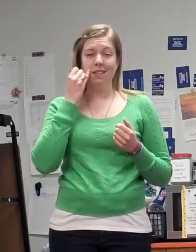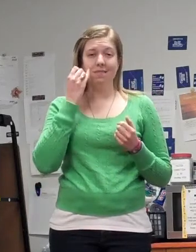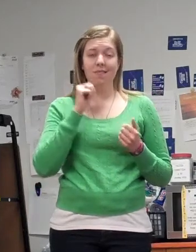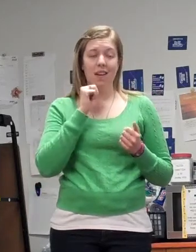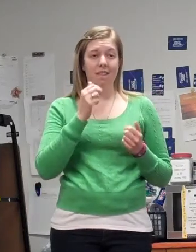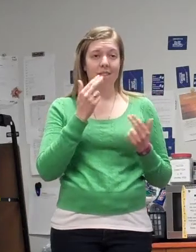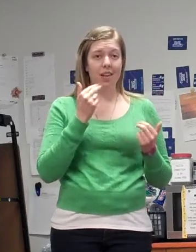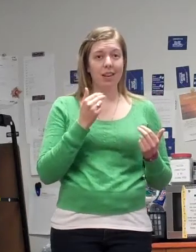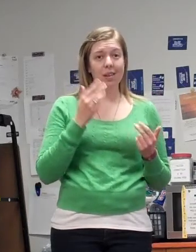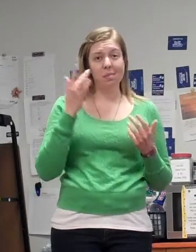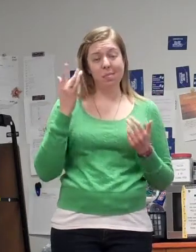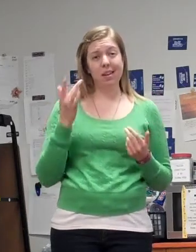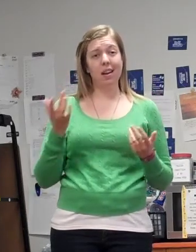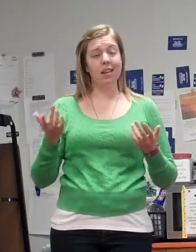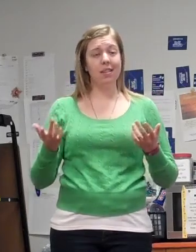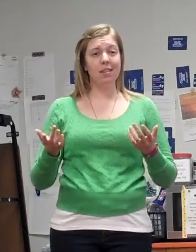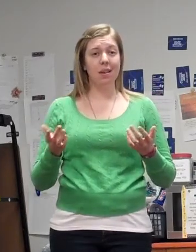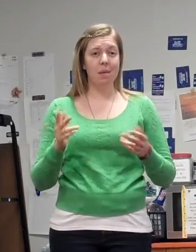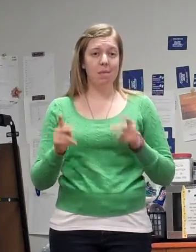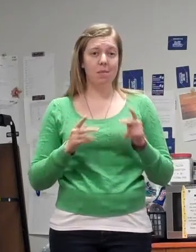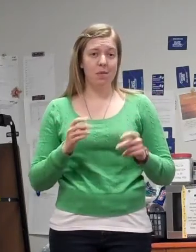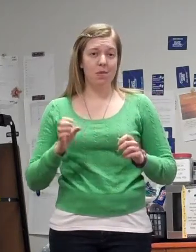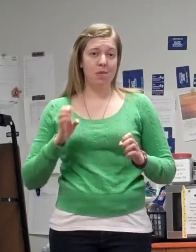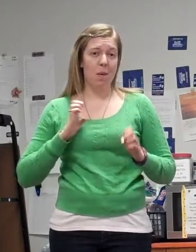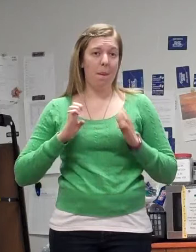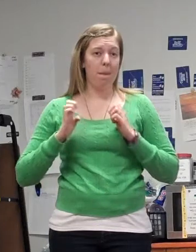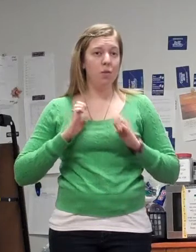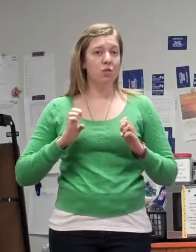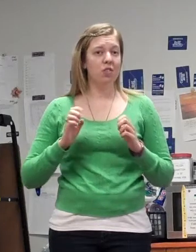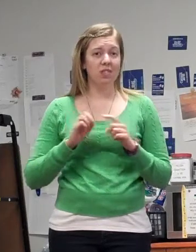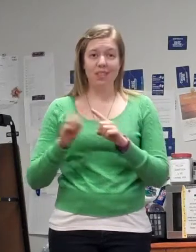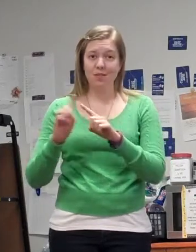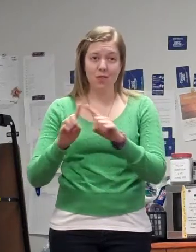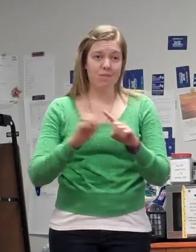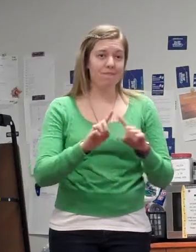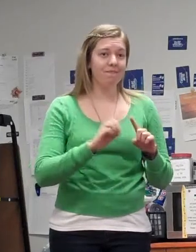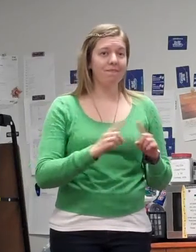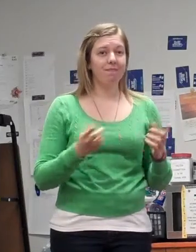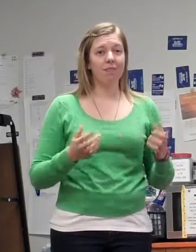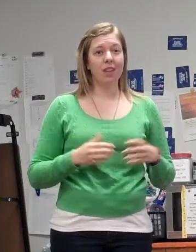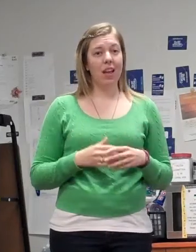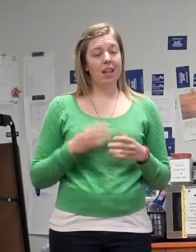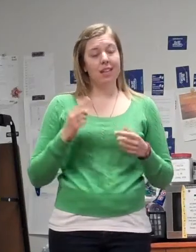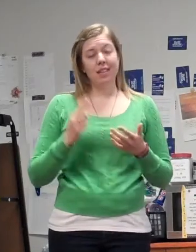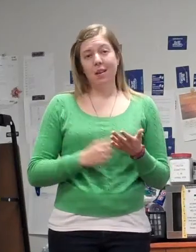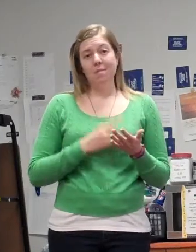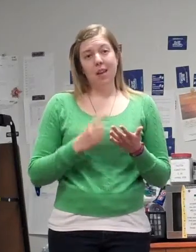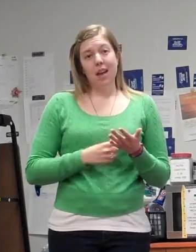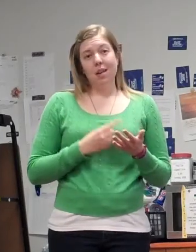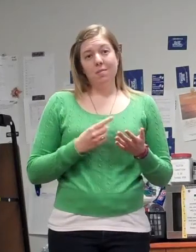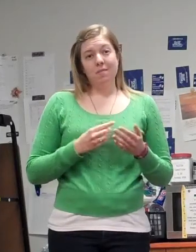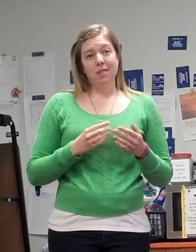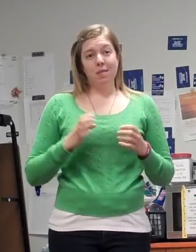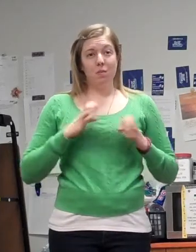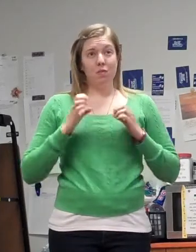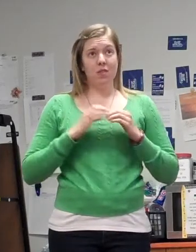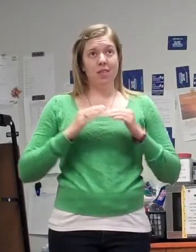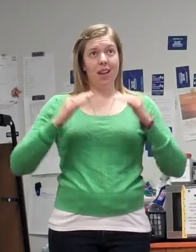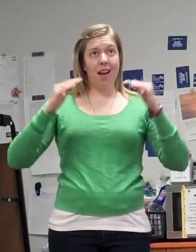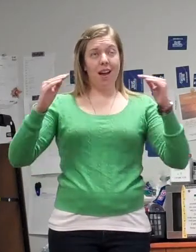and some of us laugh when something's not really funny. And if there's a family member standing by and you're doing